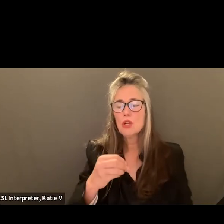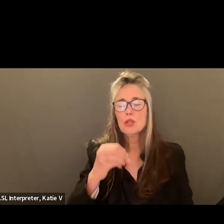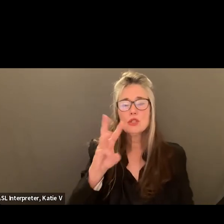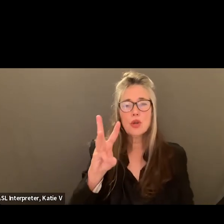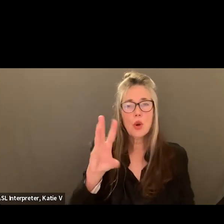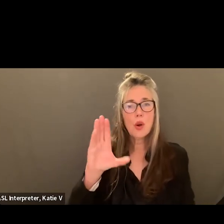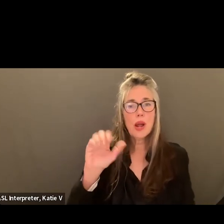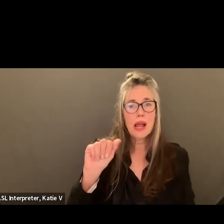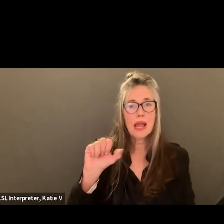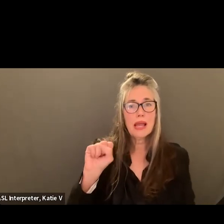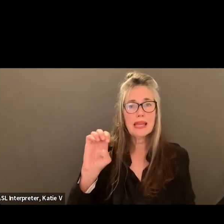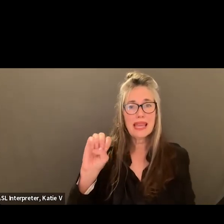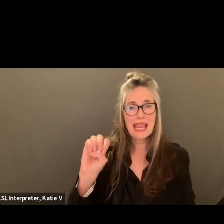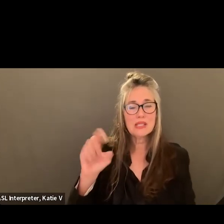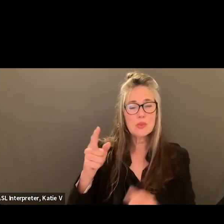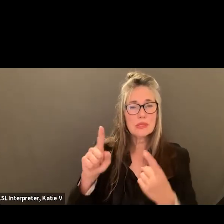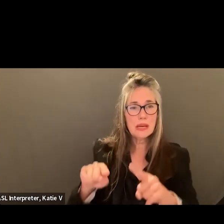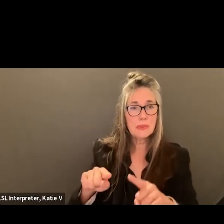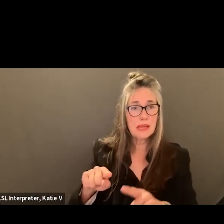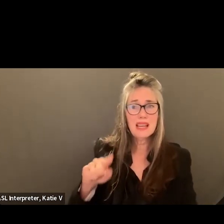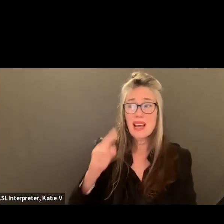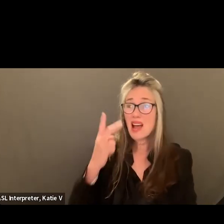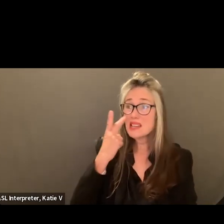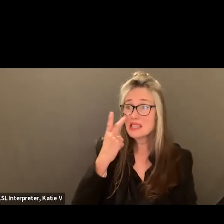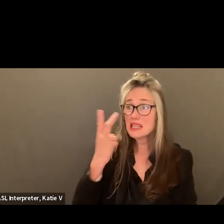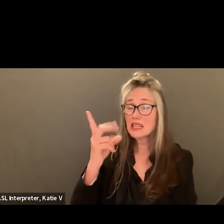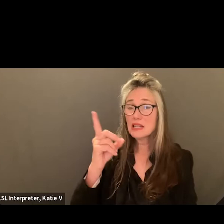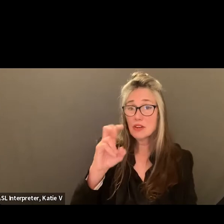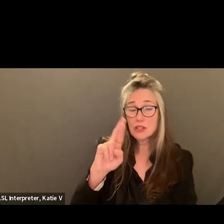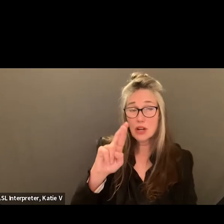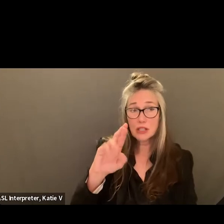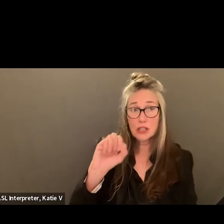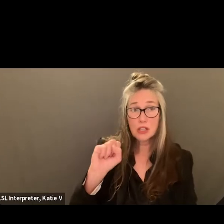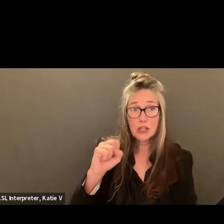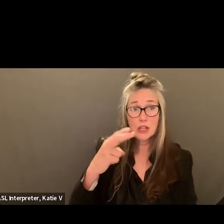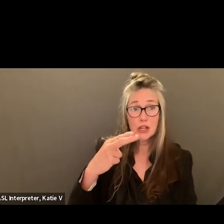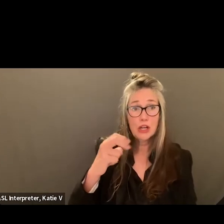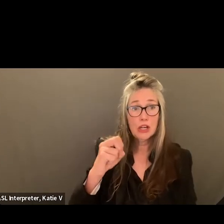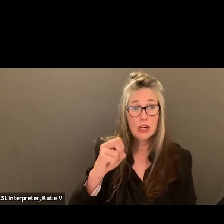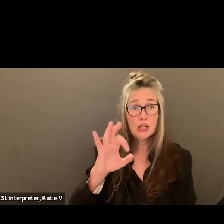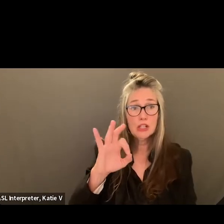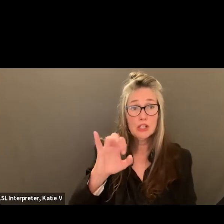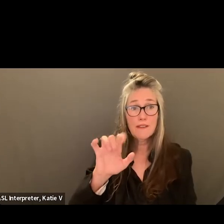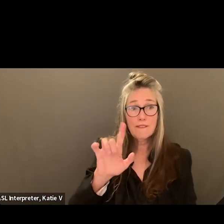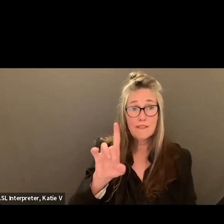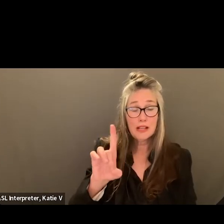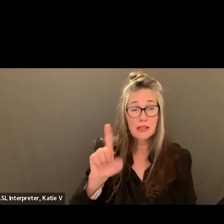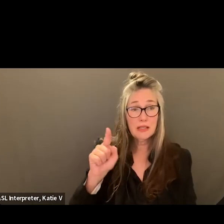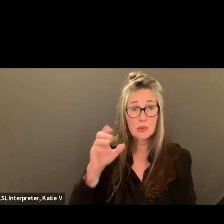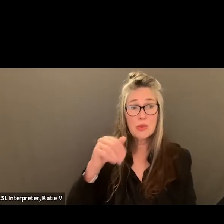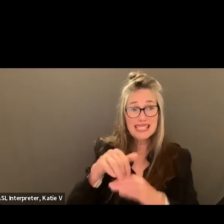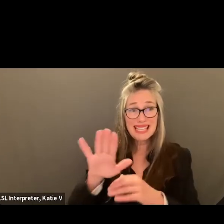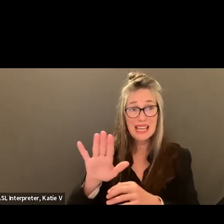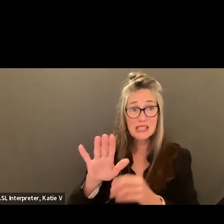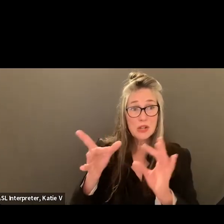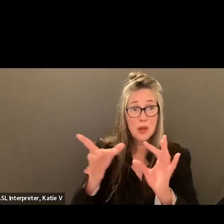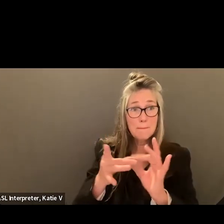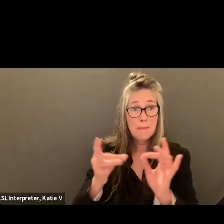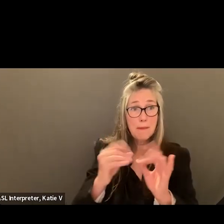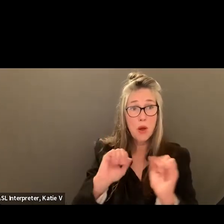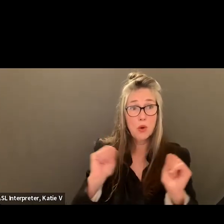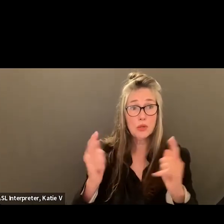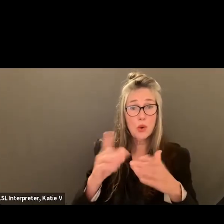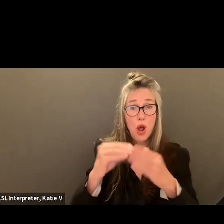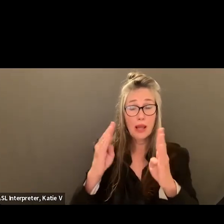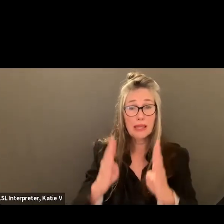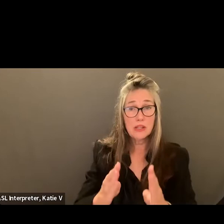I'm looking to Dr. Sheffield. I believe we have sent out the communication through our leadership memo to all leaders for